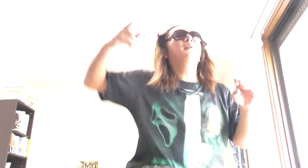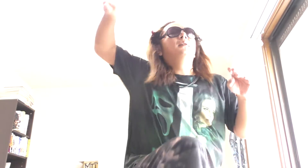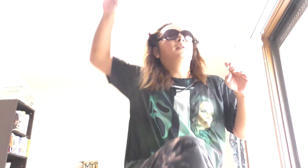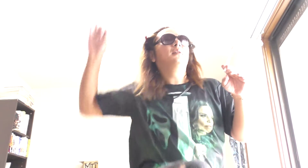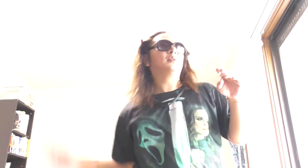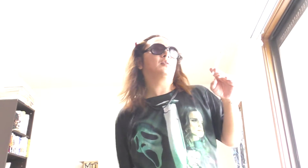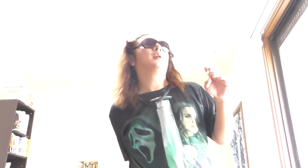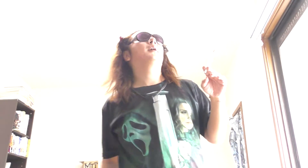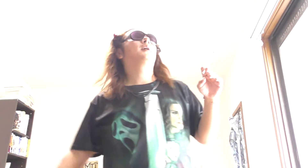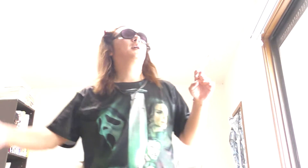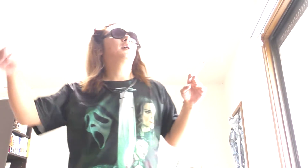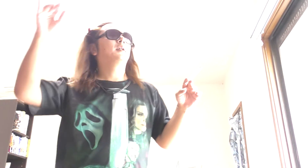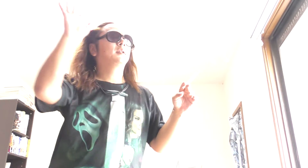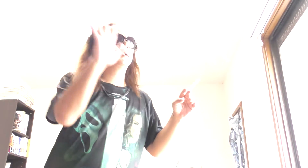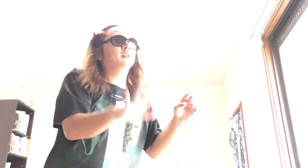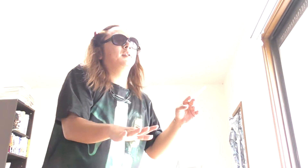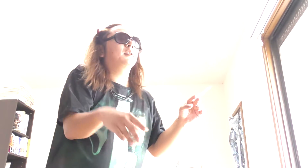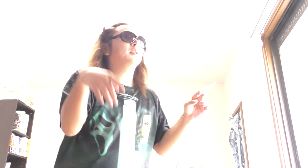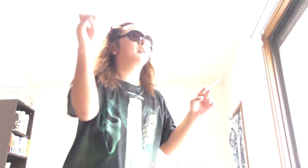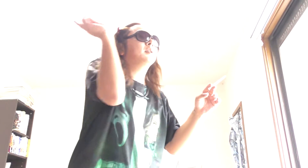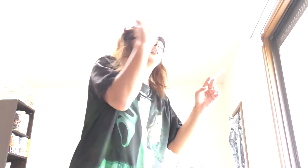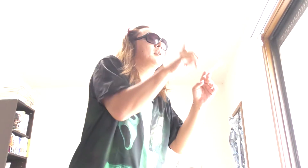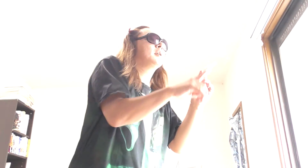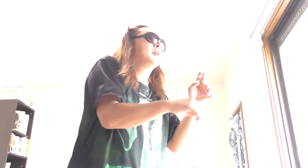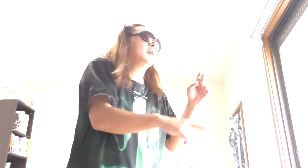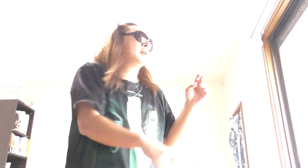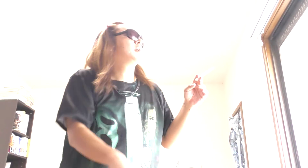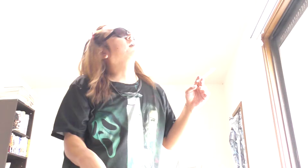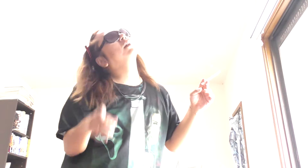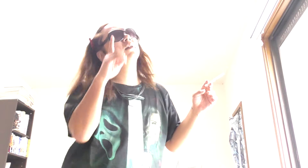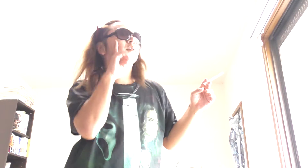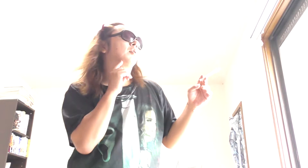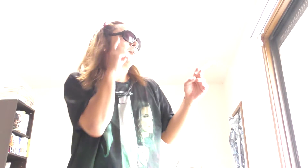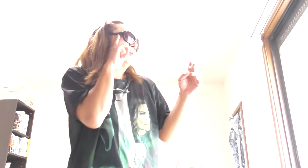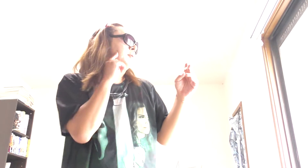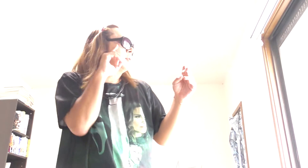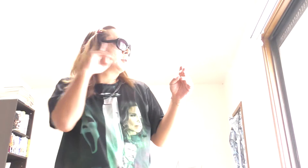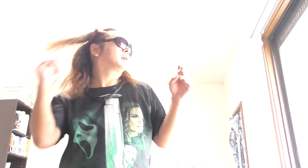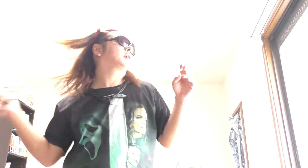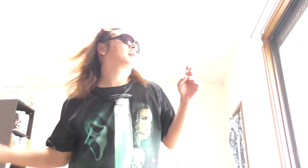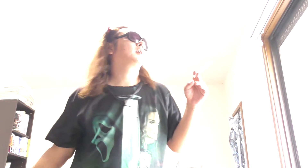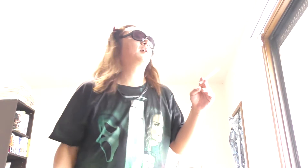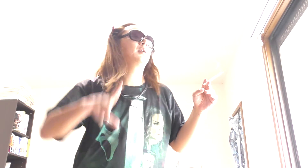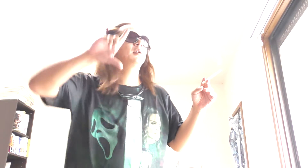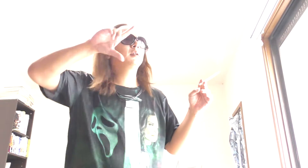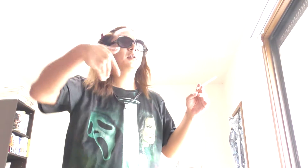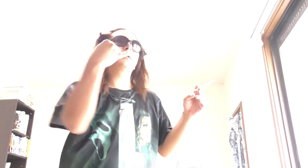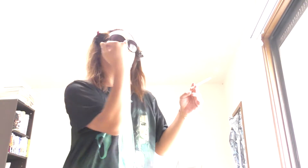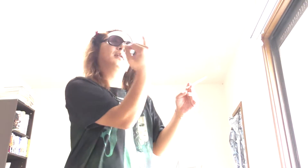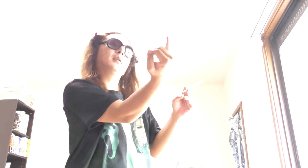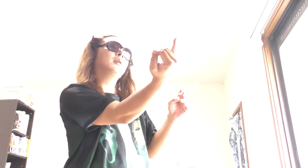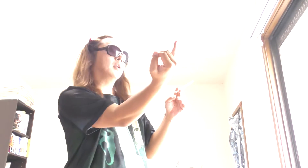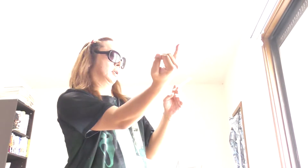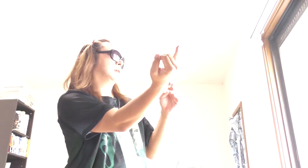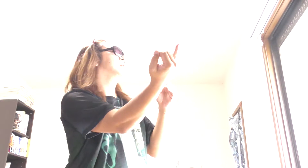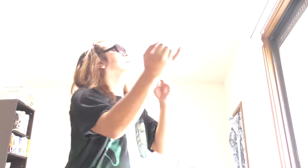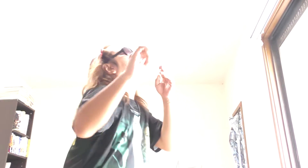got us away. This year, to save me from tears, I gave it to someone